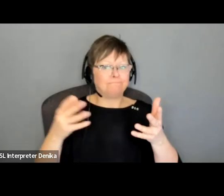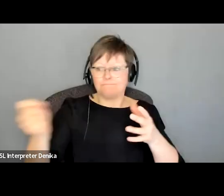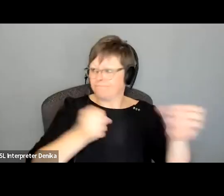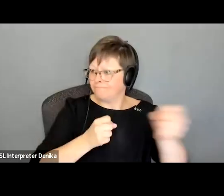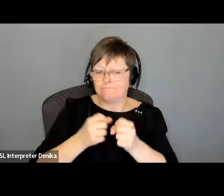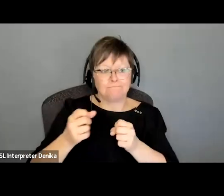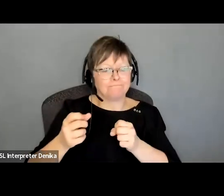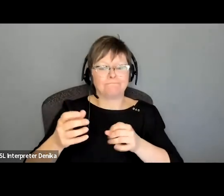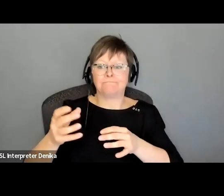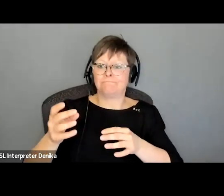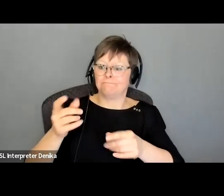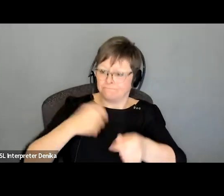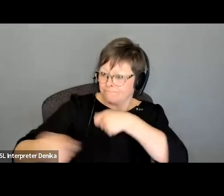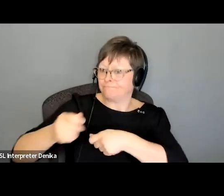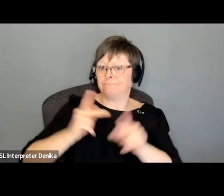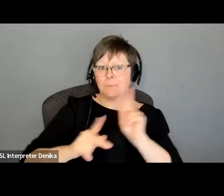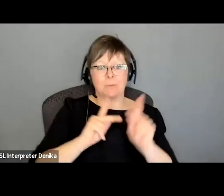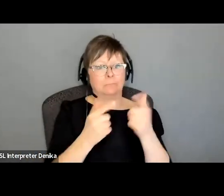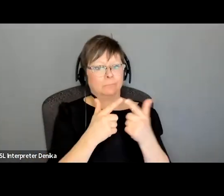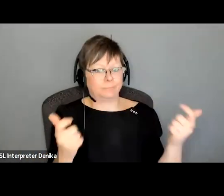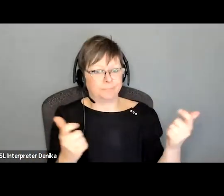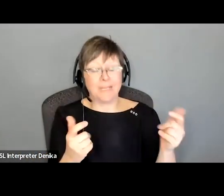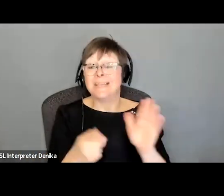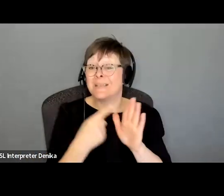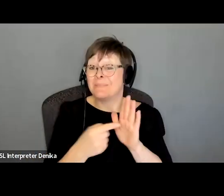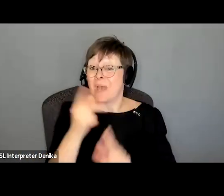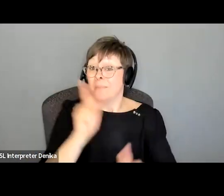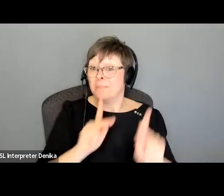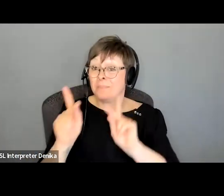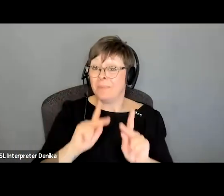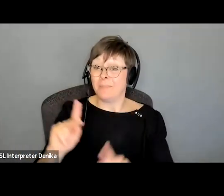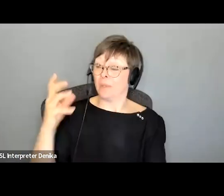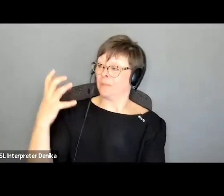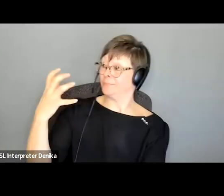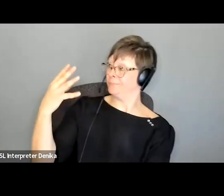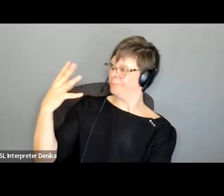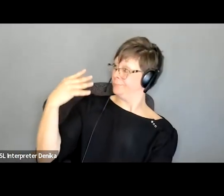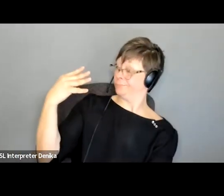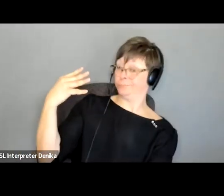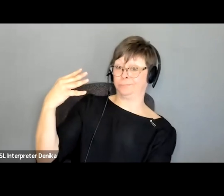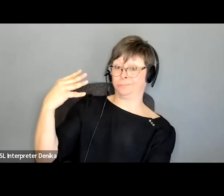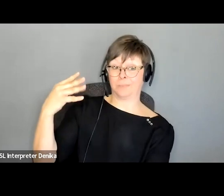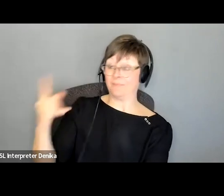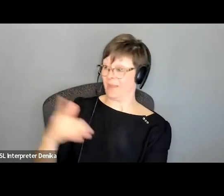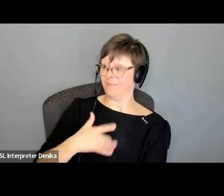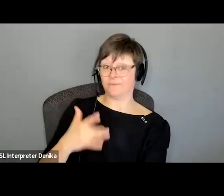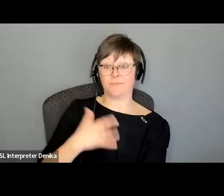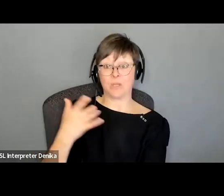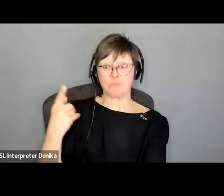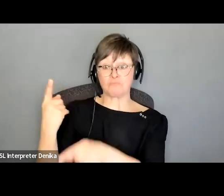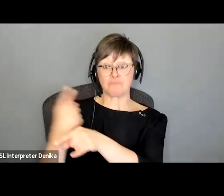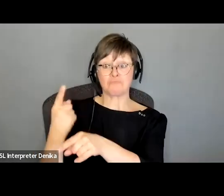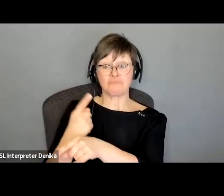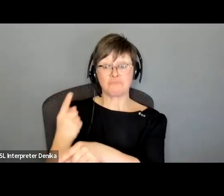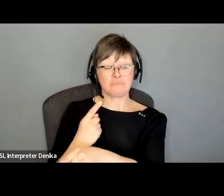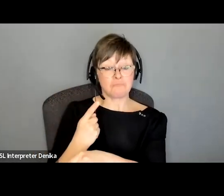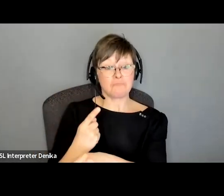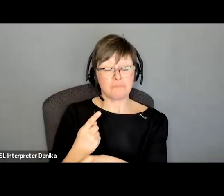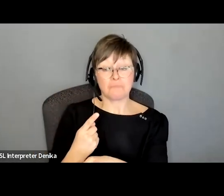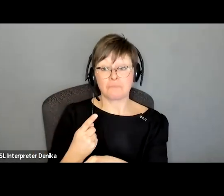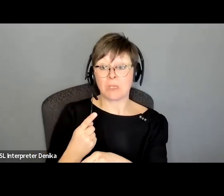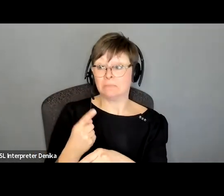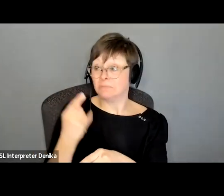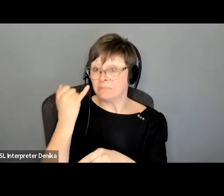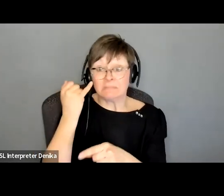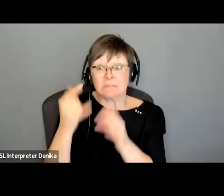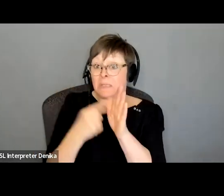happen in which case i have heard people who tape themselves with what they think is the right interval and use that if they've had to do it overnight